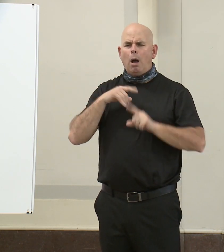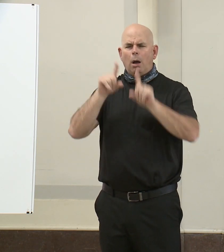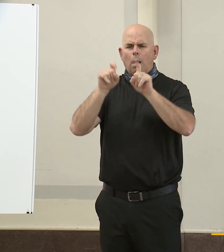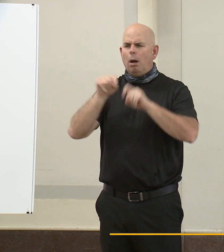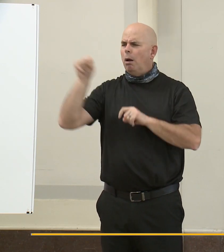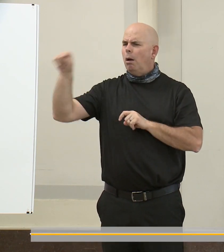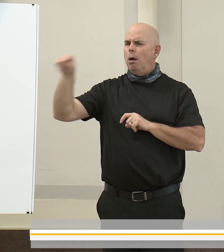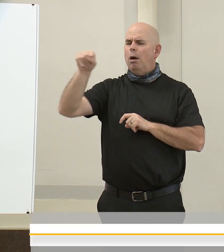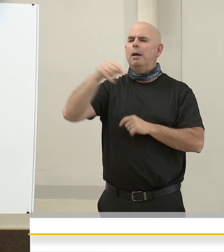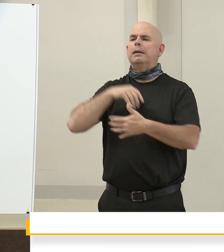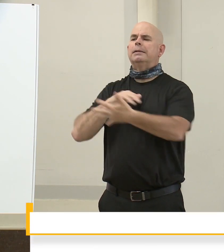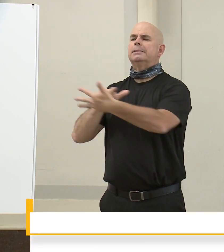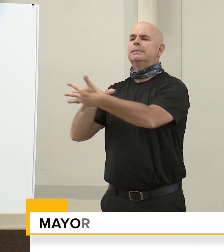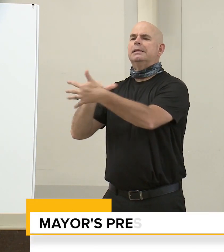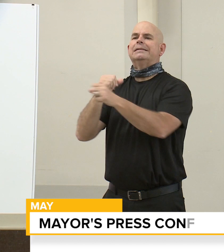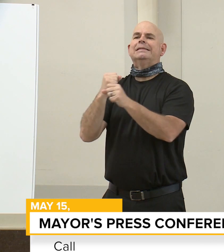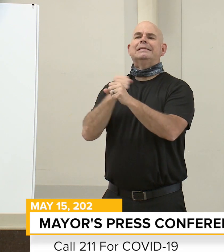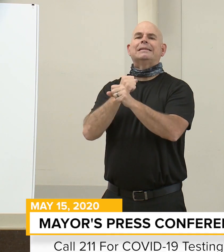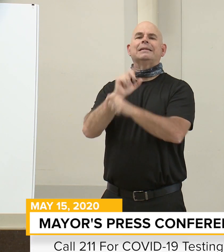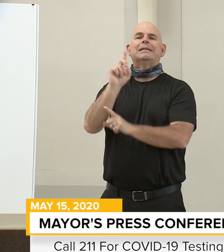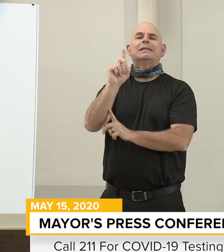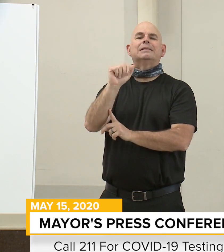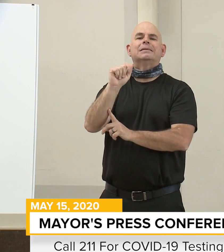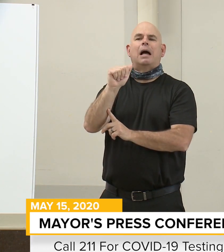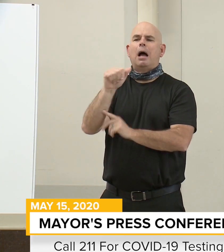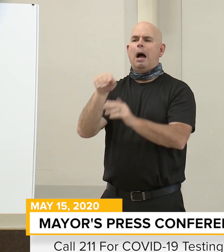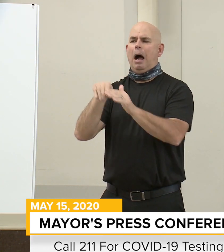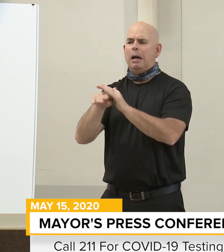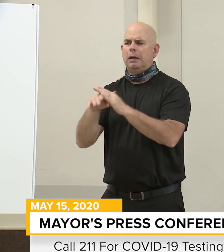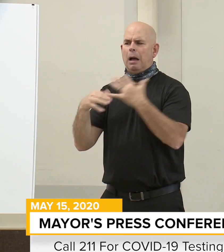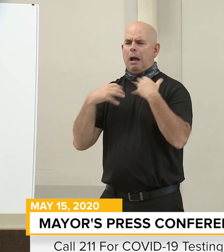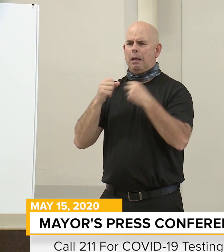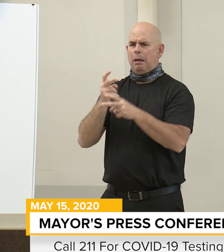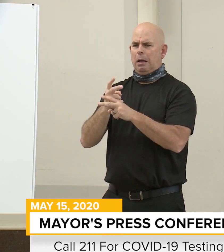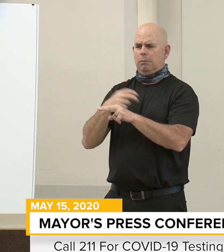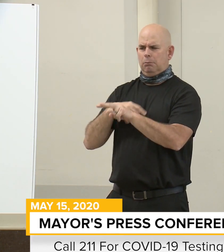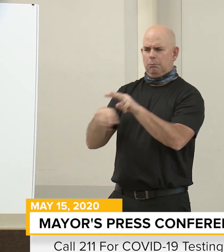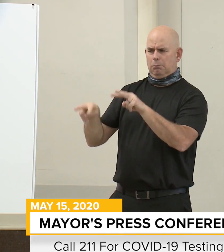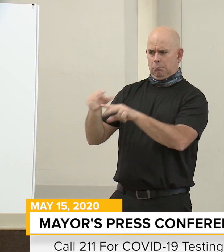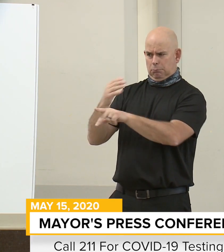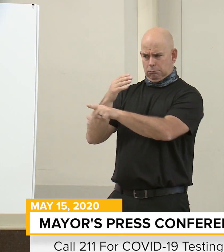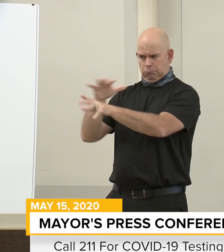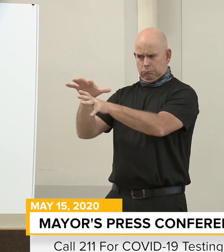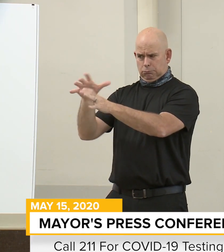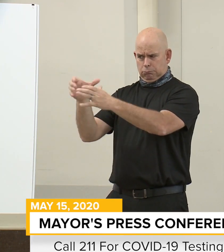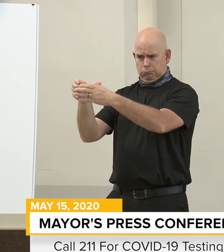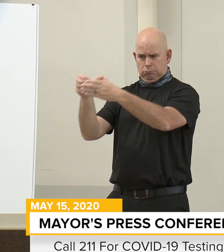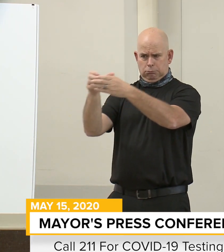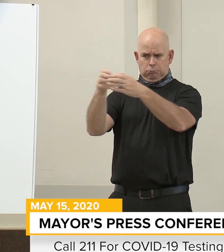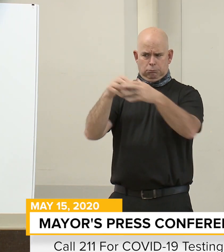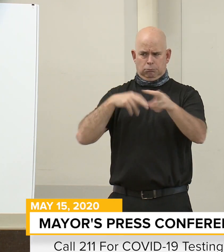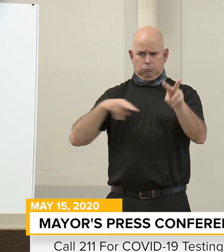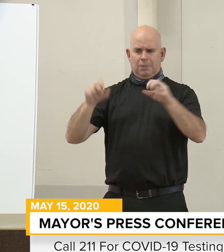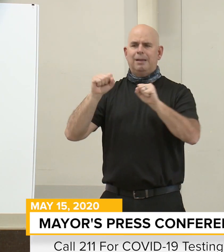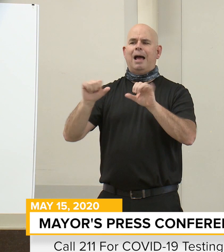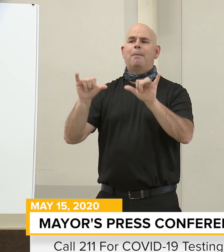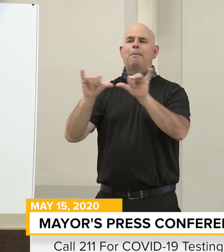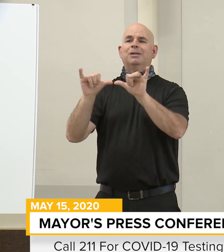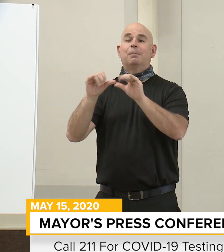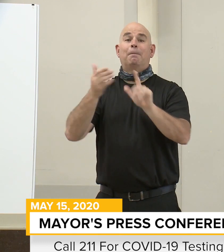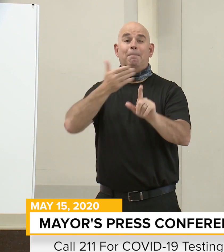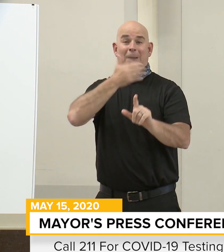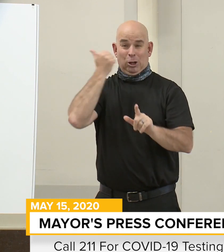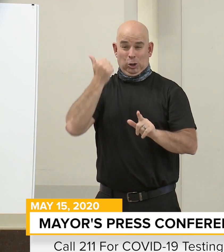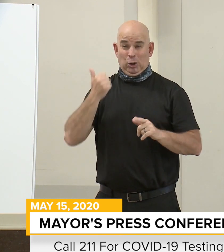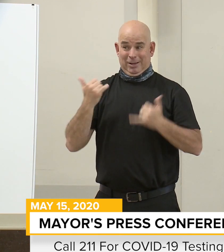as well as access to healthcare within a community. While, again, we are excited to begin offering tests at these sites, the number of tests